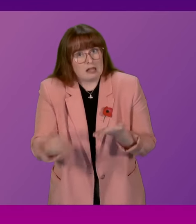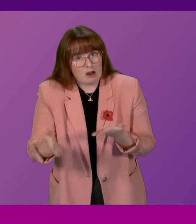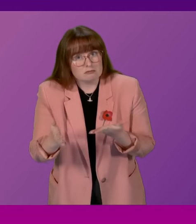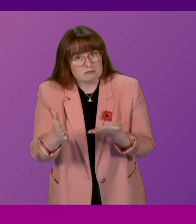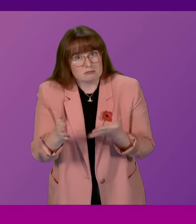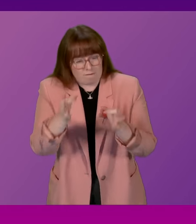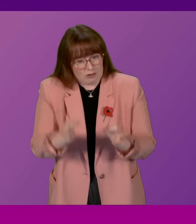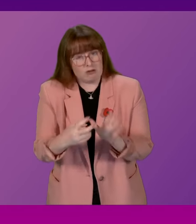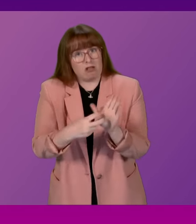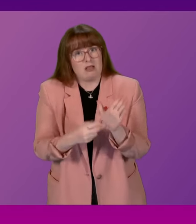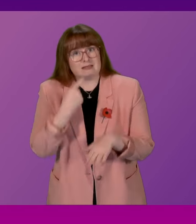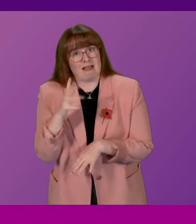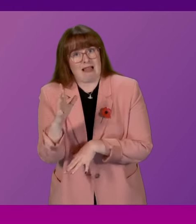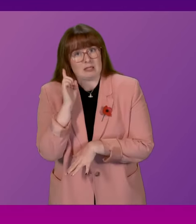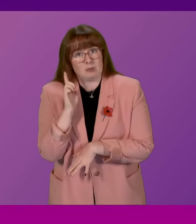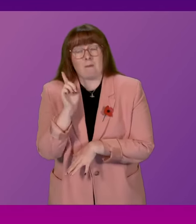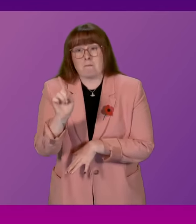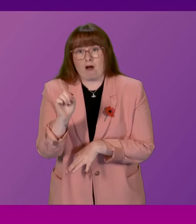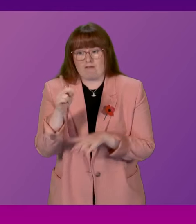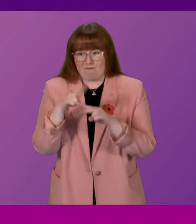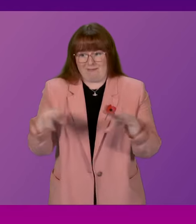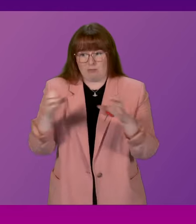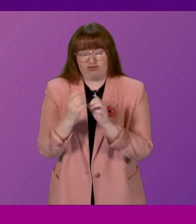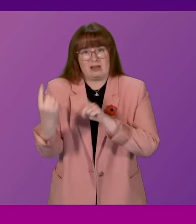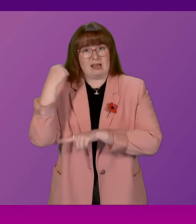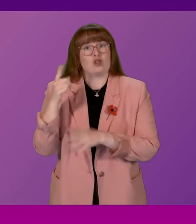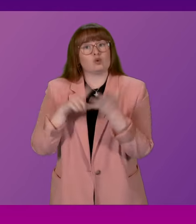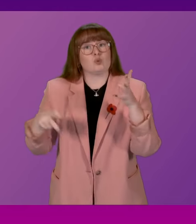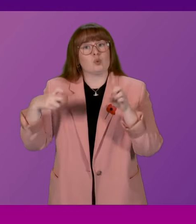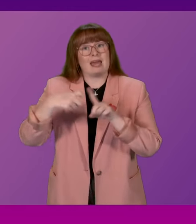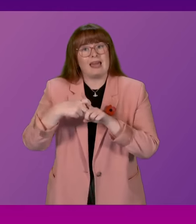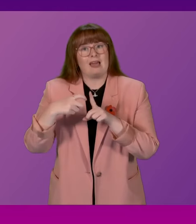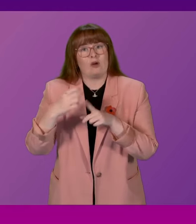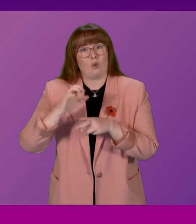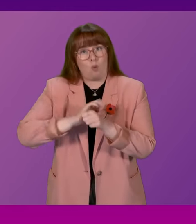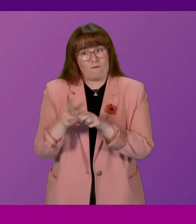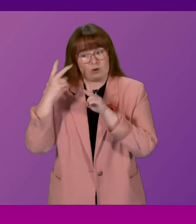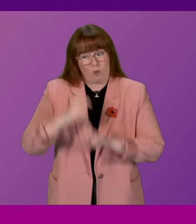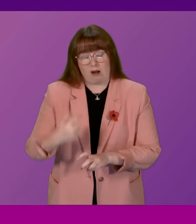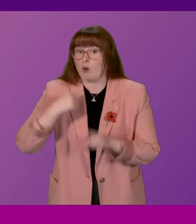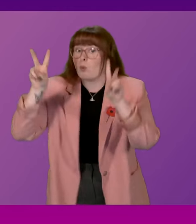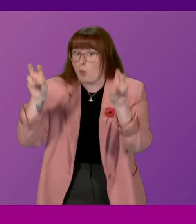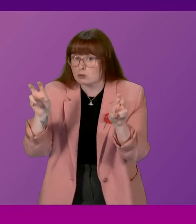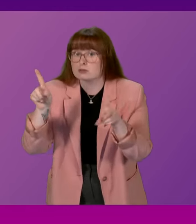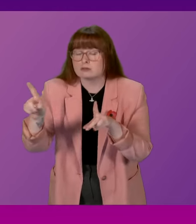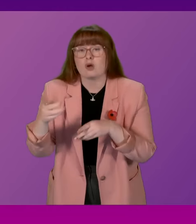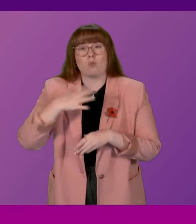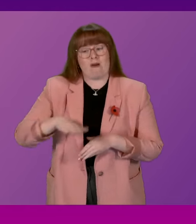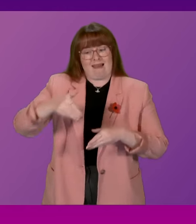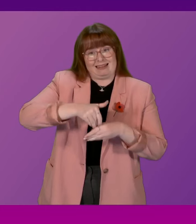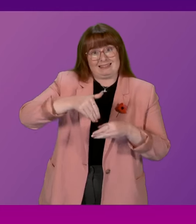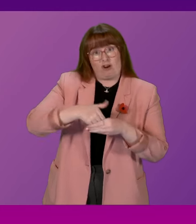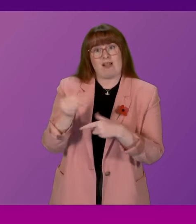the official record. But back in February, the UK COVID inquiry asked for, and I quote, internal and